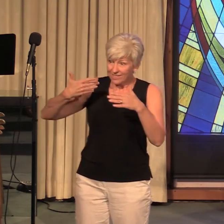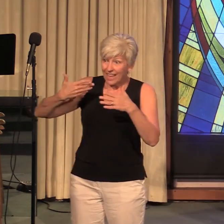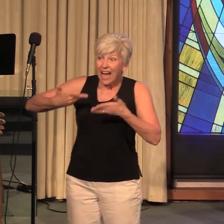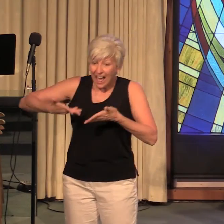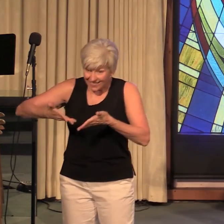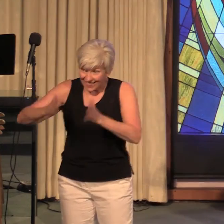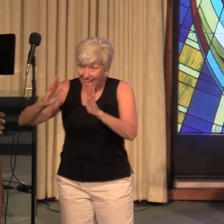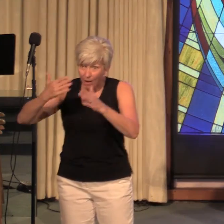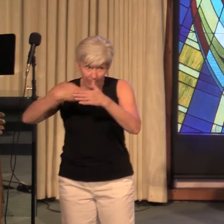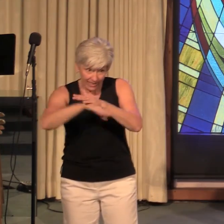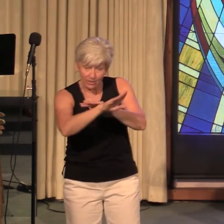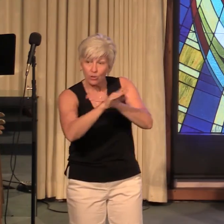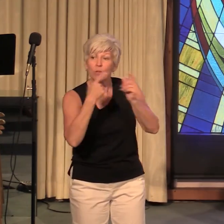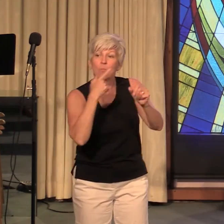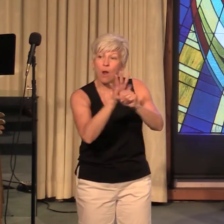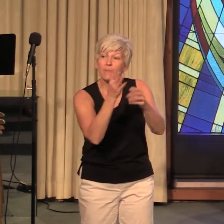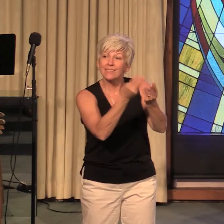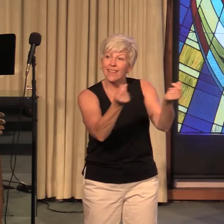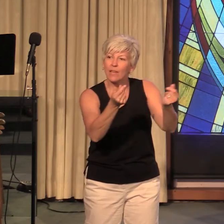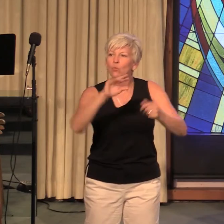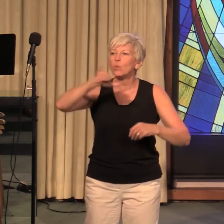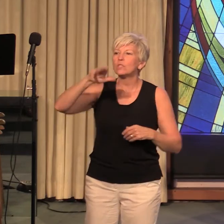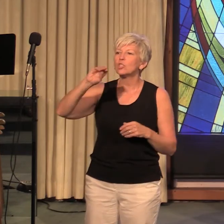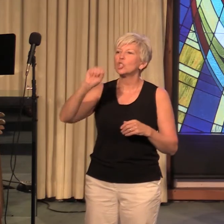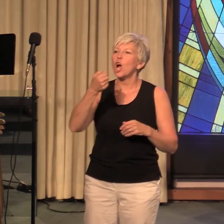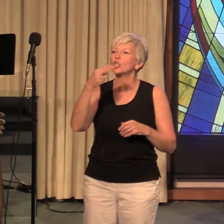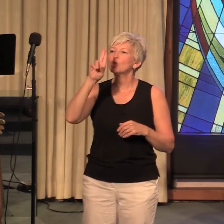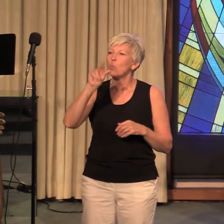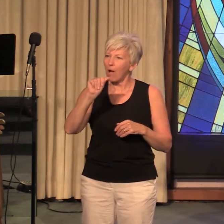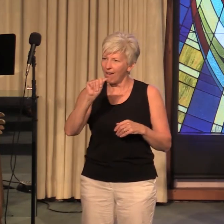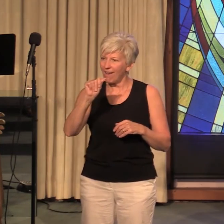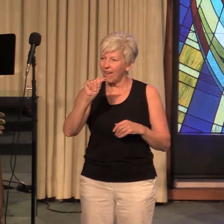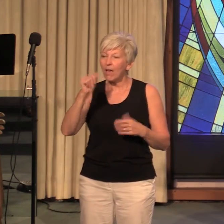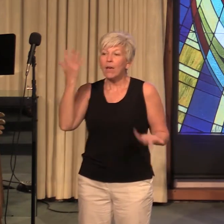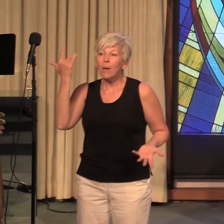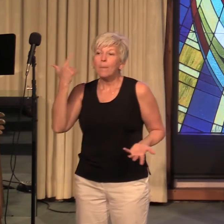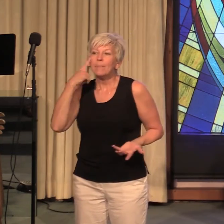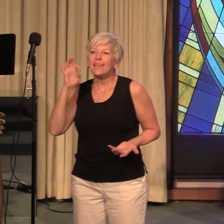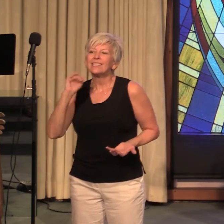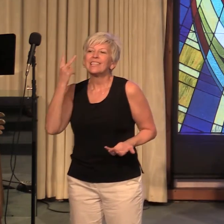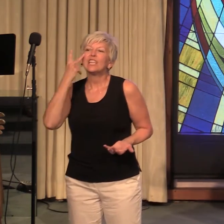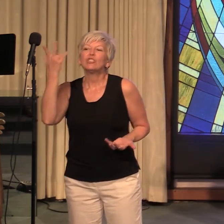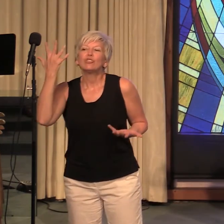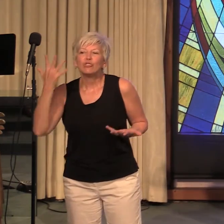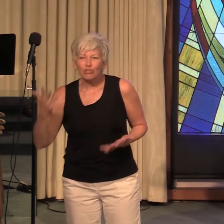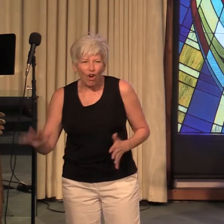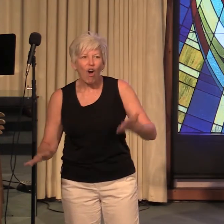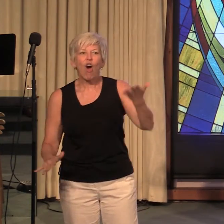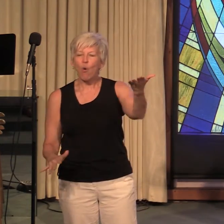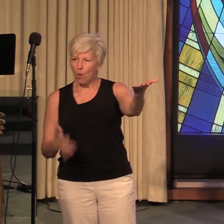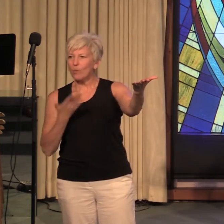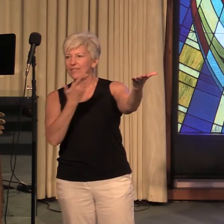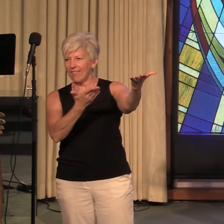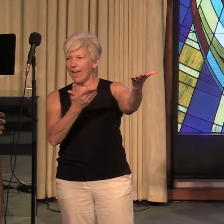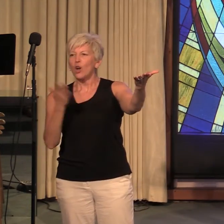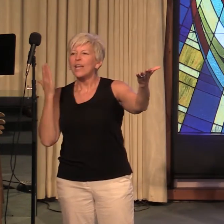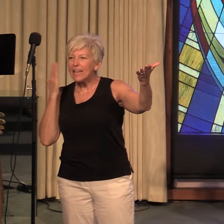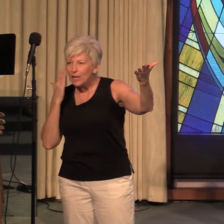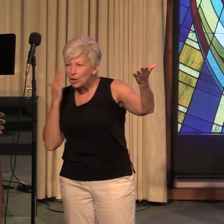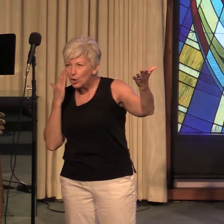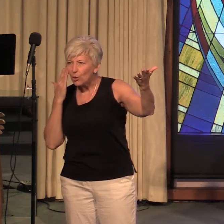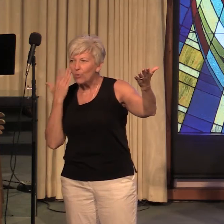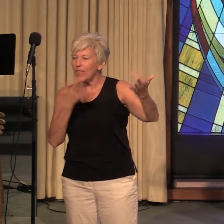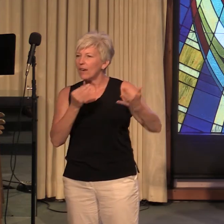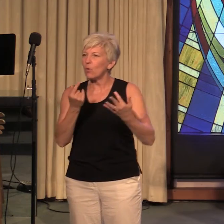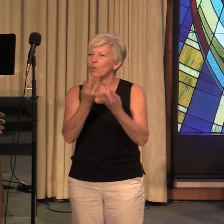promised land was Joshua because he saw he saw what it was there he knew that it was